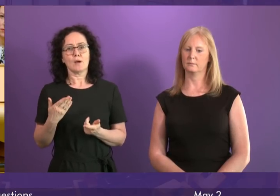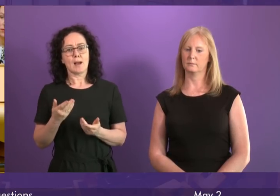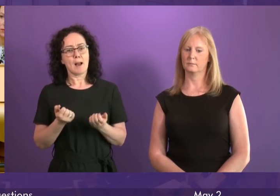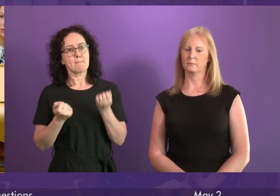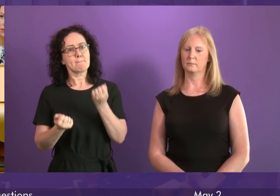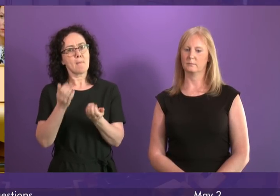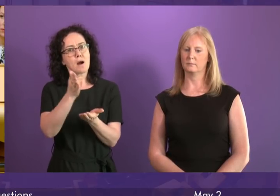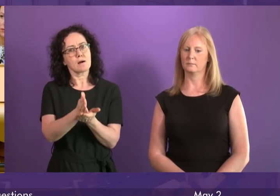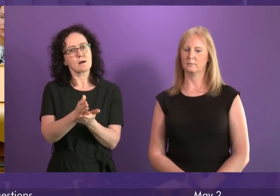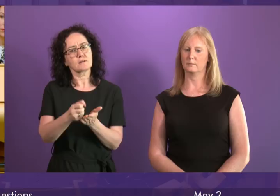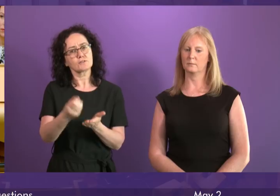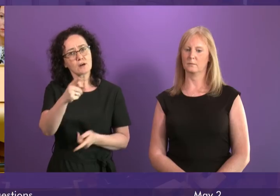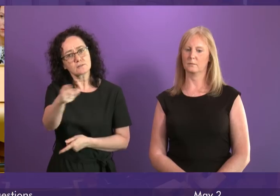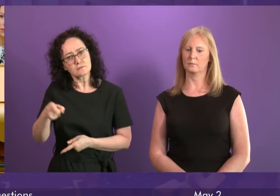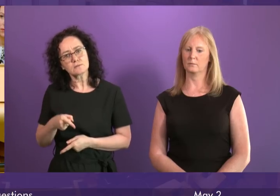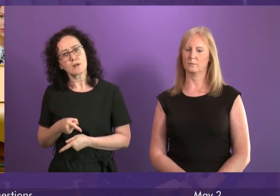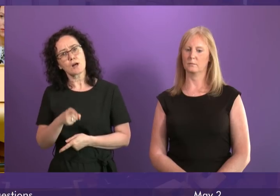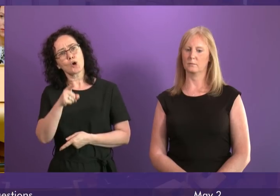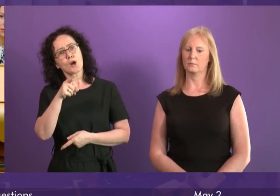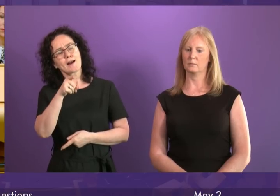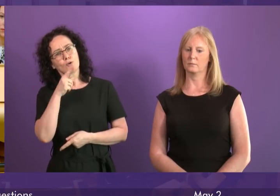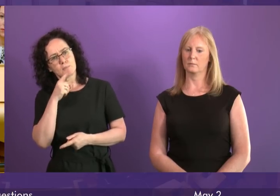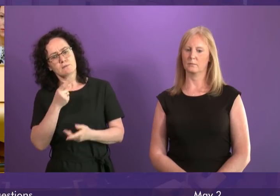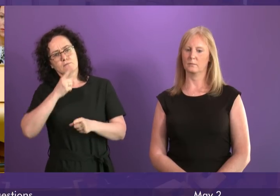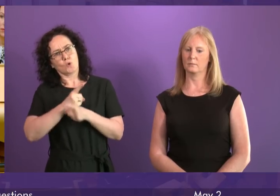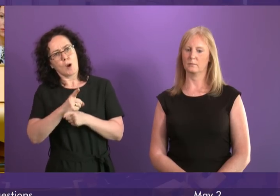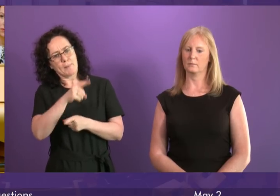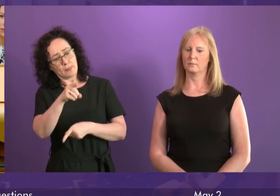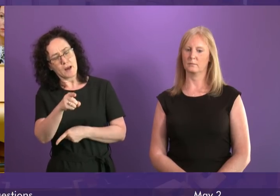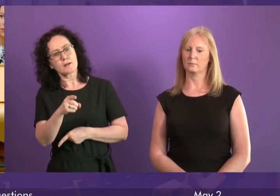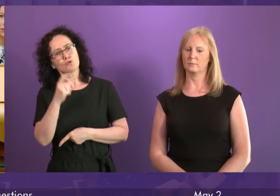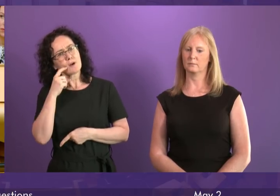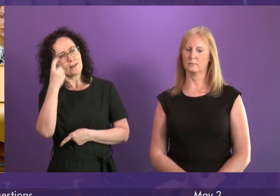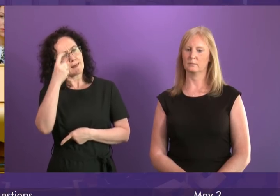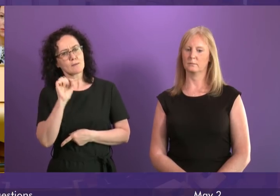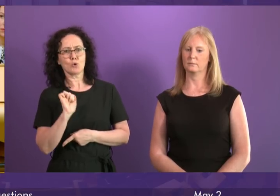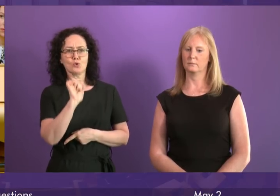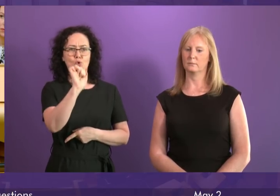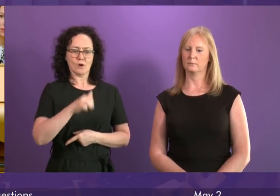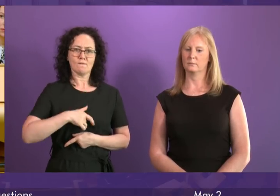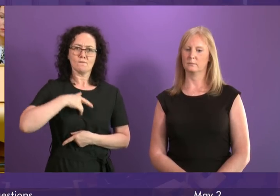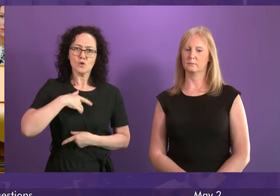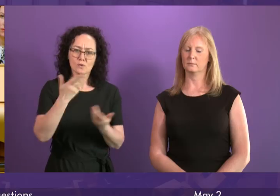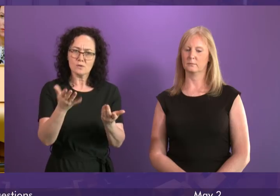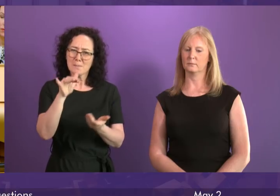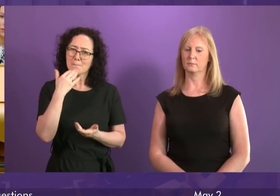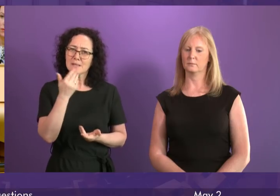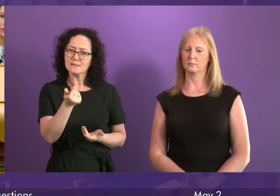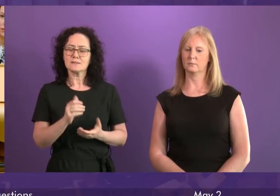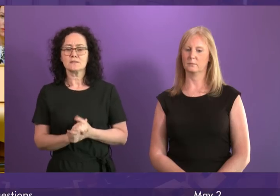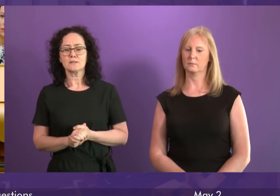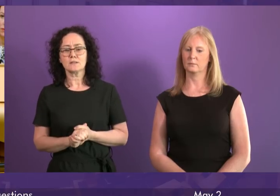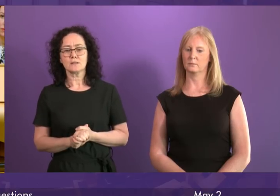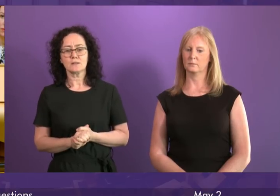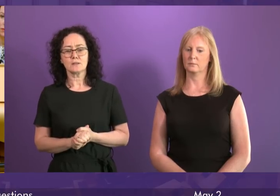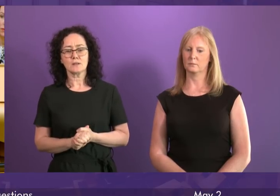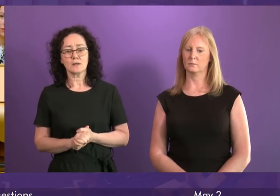change, then he has to rethink some of his positions as well. And if we're all prepared to do that, then not only will Scotland be a world leader in setting targets, over the